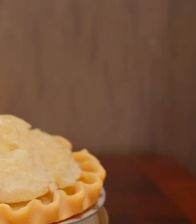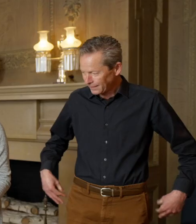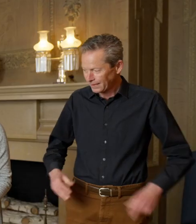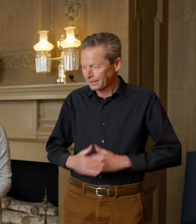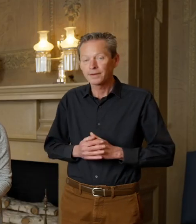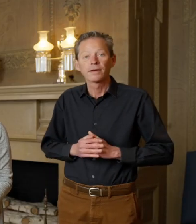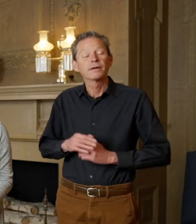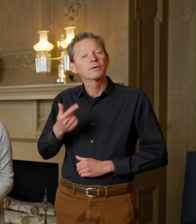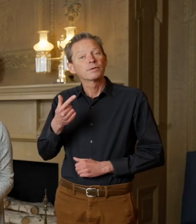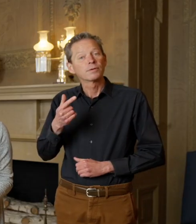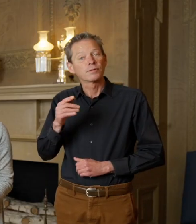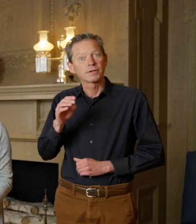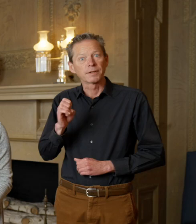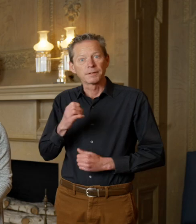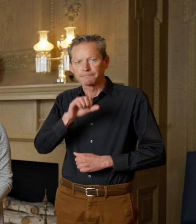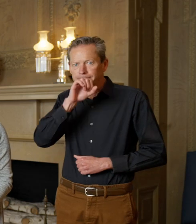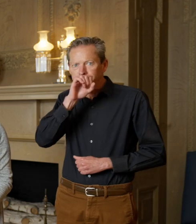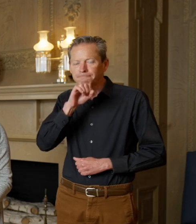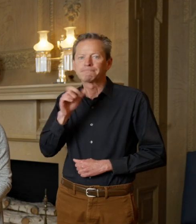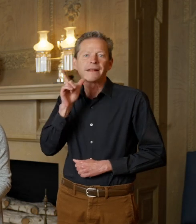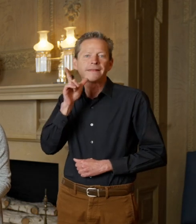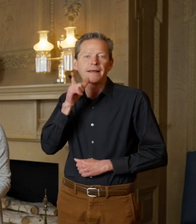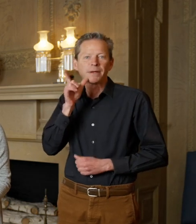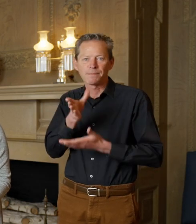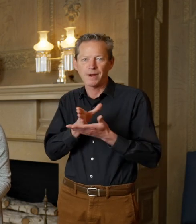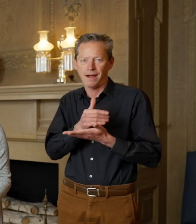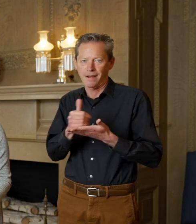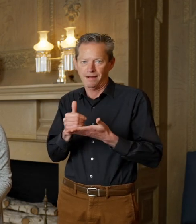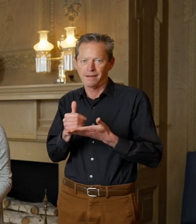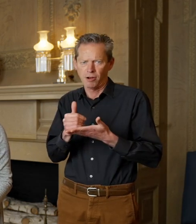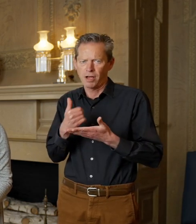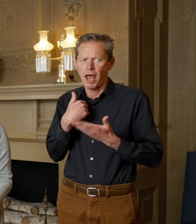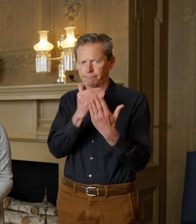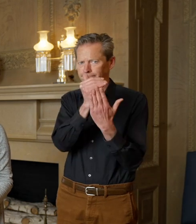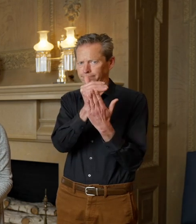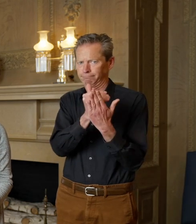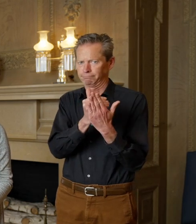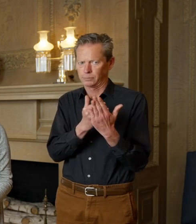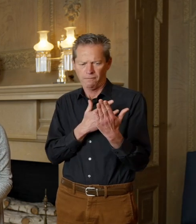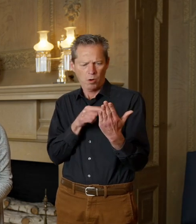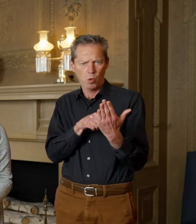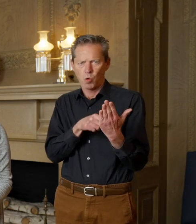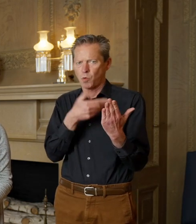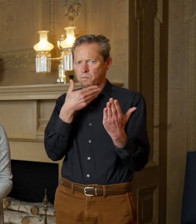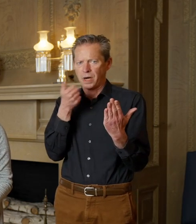Mr. Eastman loved lemon pie, and he had a recipe which he felt was better than most of his friends or